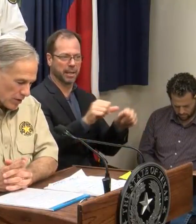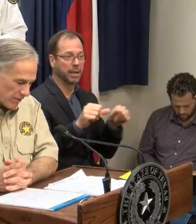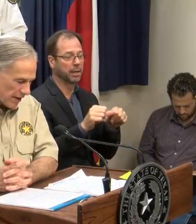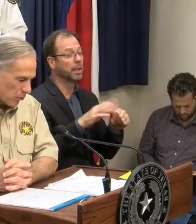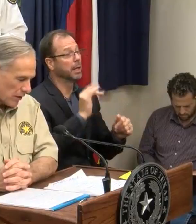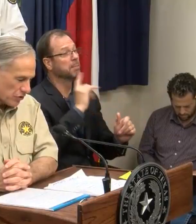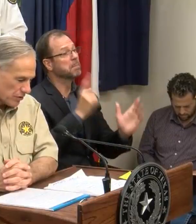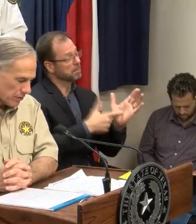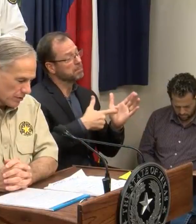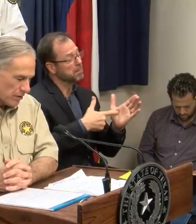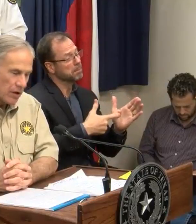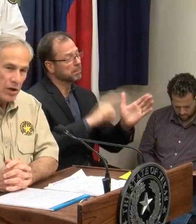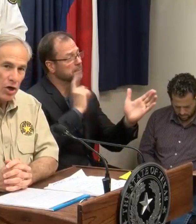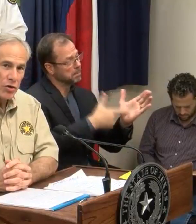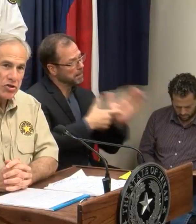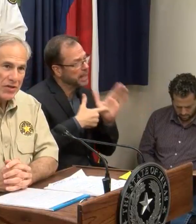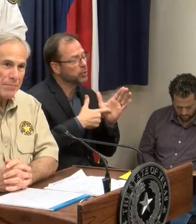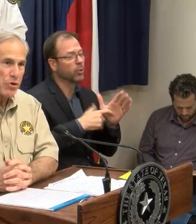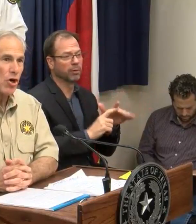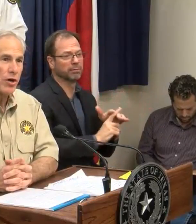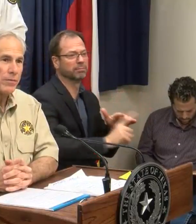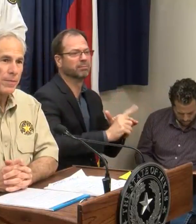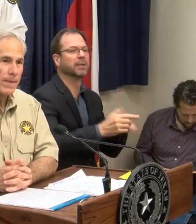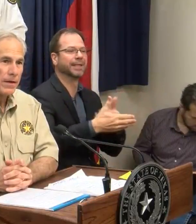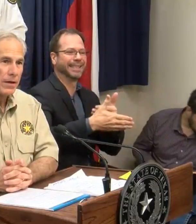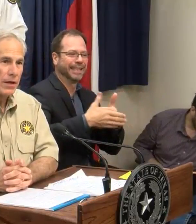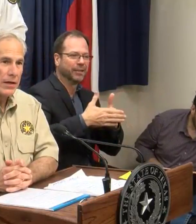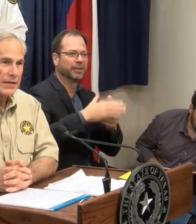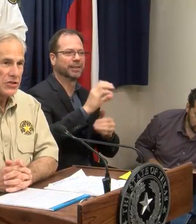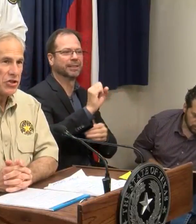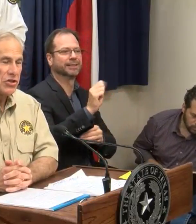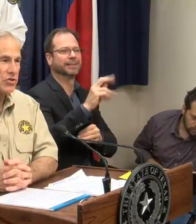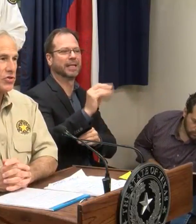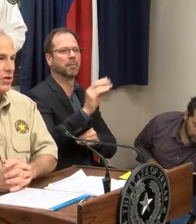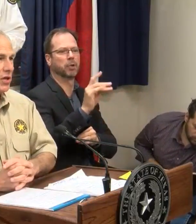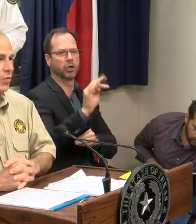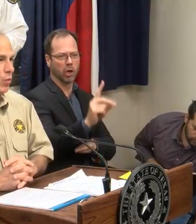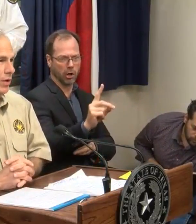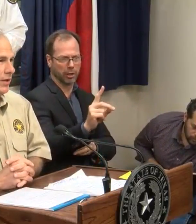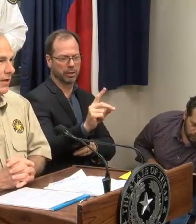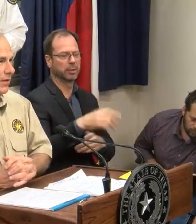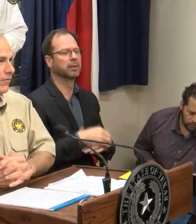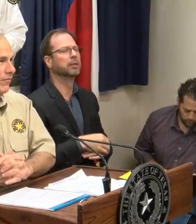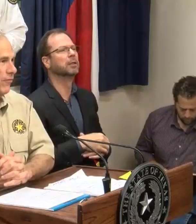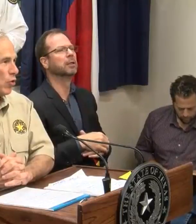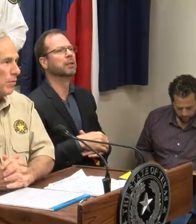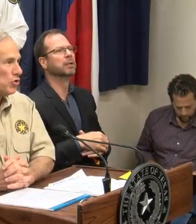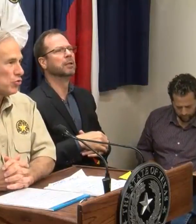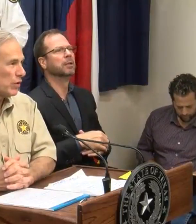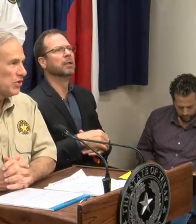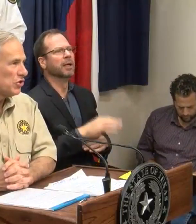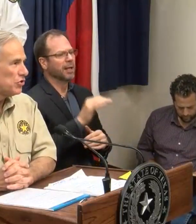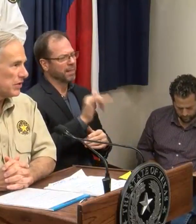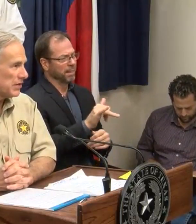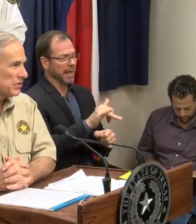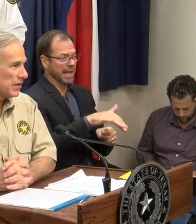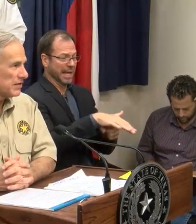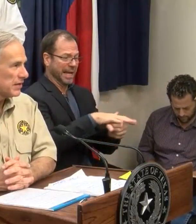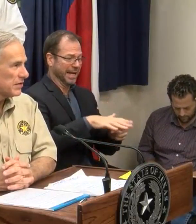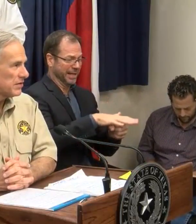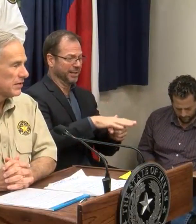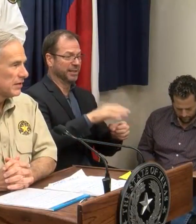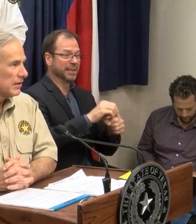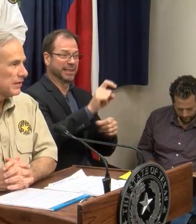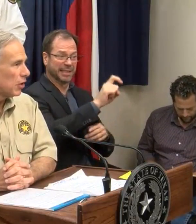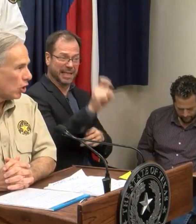mandatory evacuation along the San Bernard. This is one of the foremost regions in the state